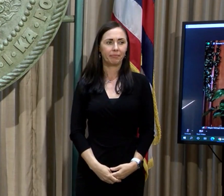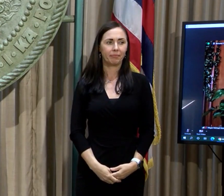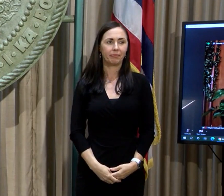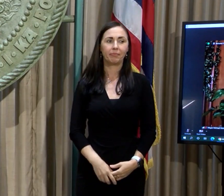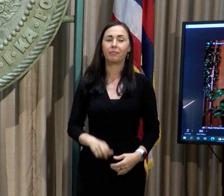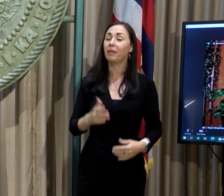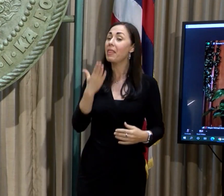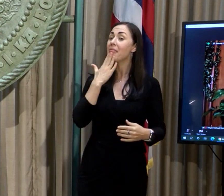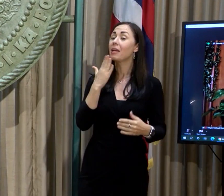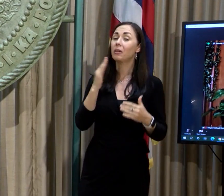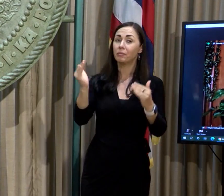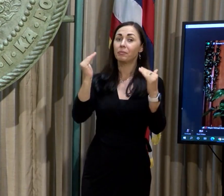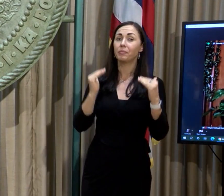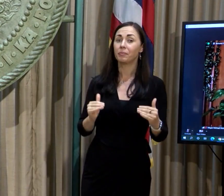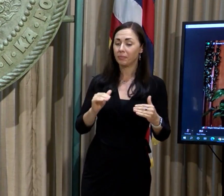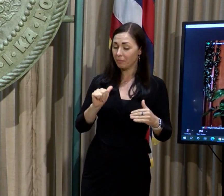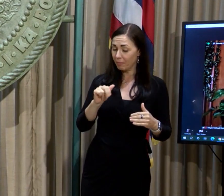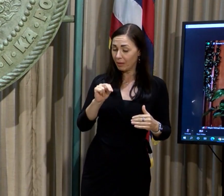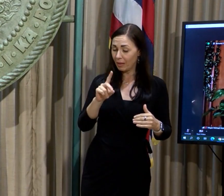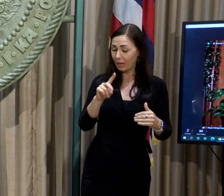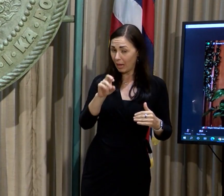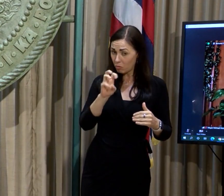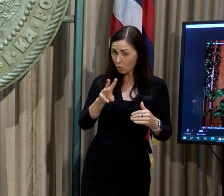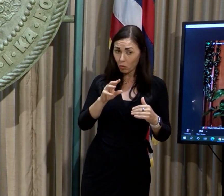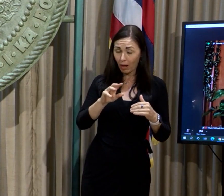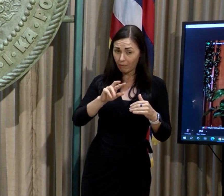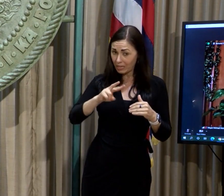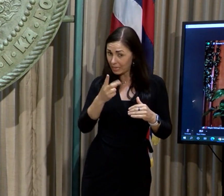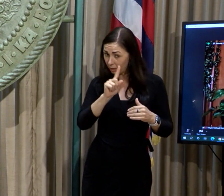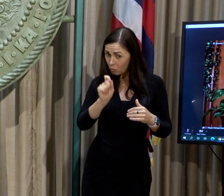Thank you. Thank Andrew, did you have a follow-up?